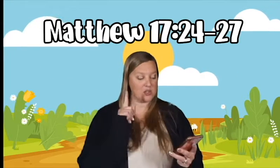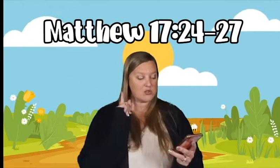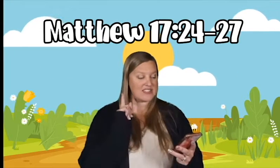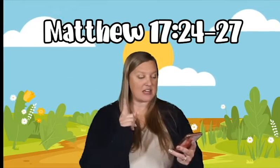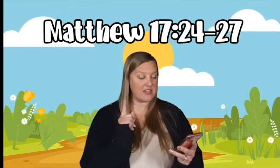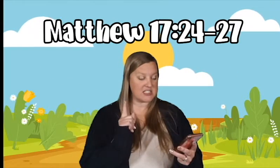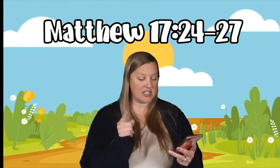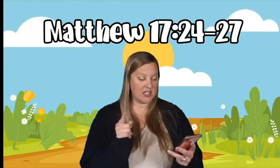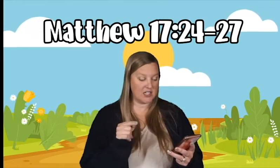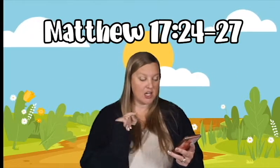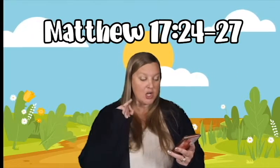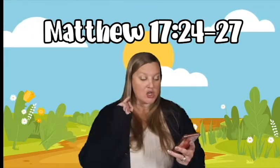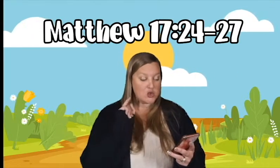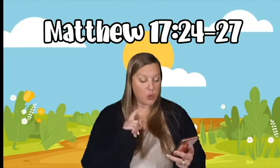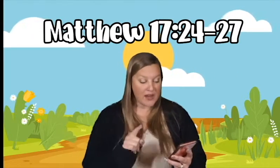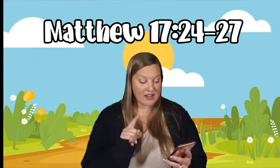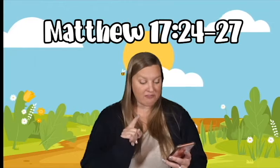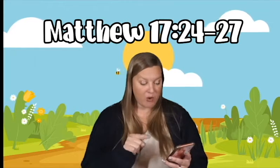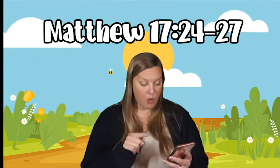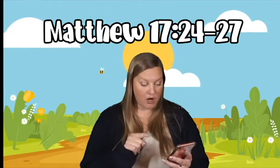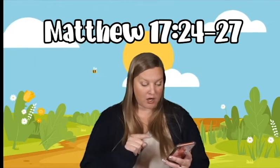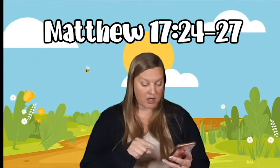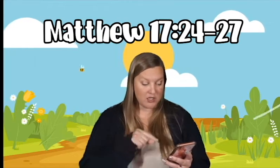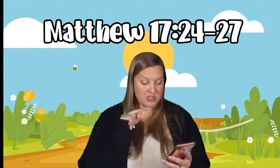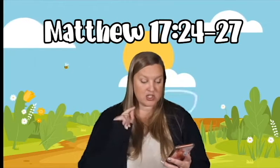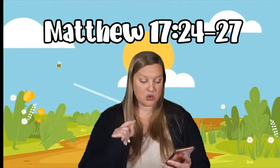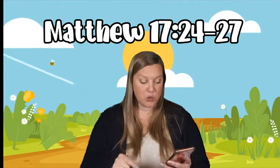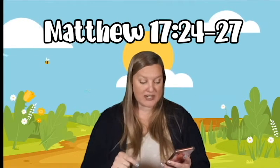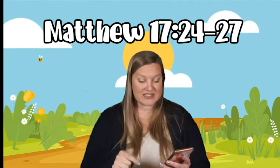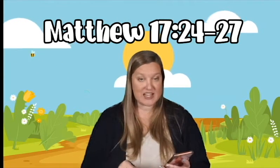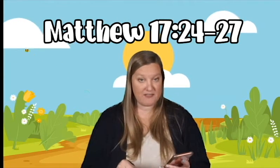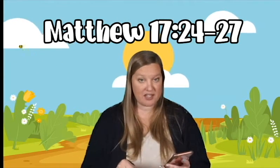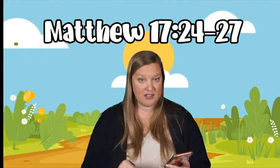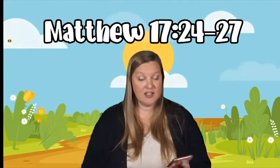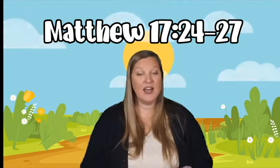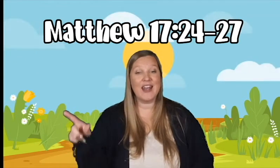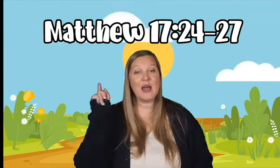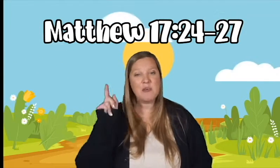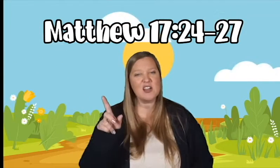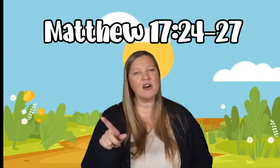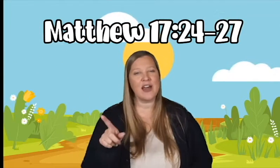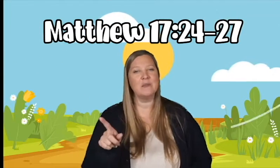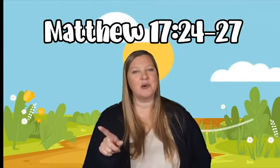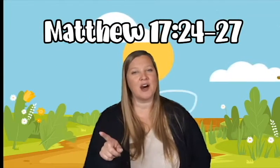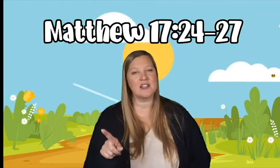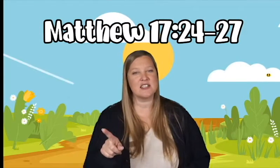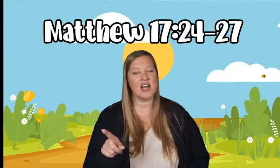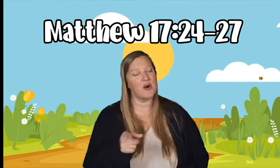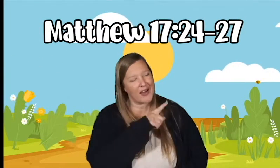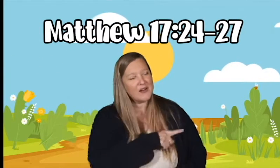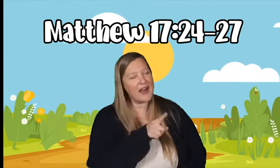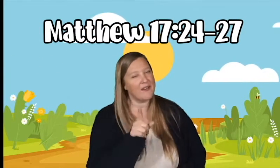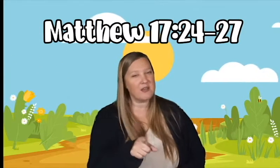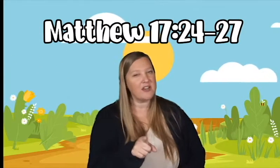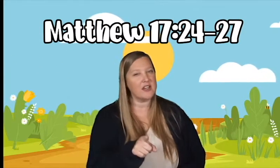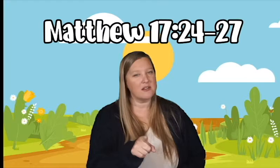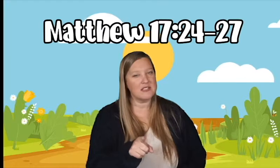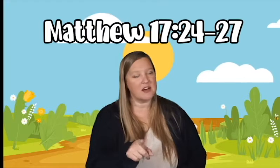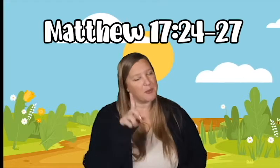17, 24 to 27. And I'm going to go ahead and pause now. I know I have the video and stuff, but